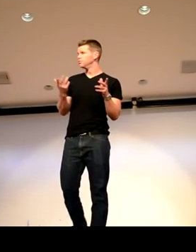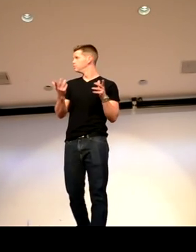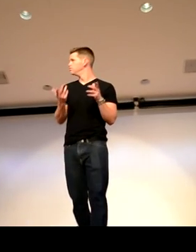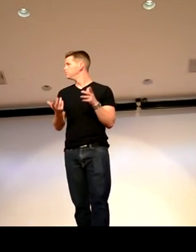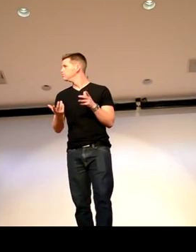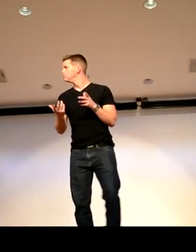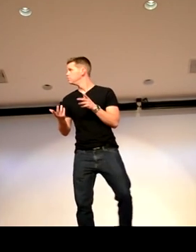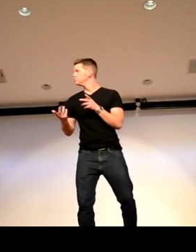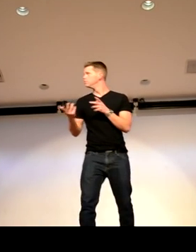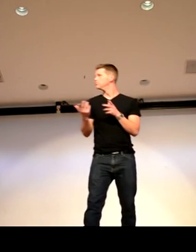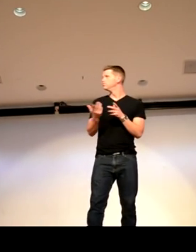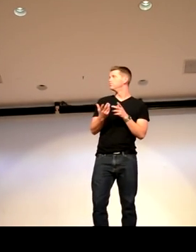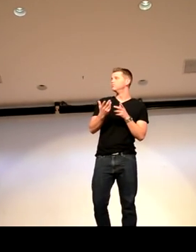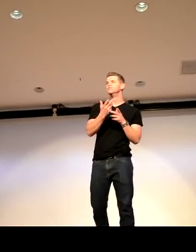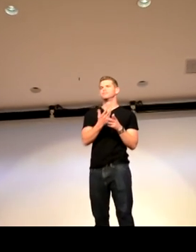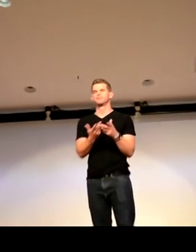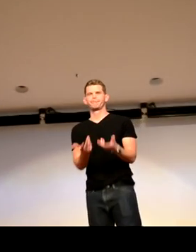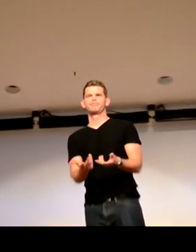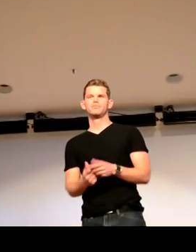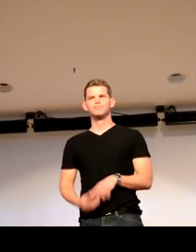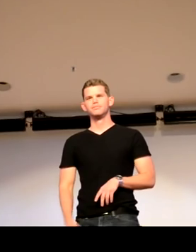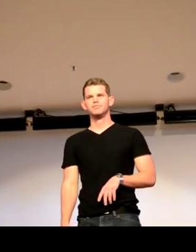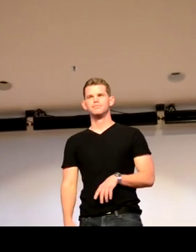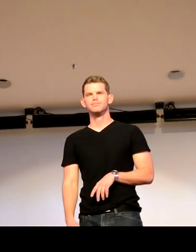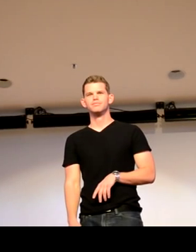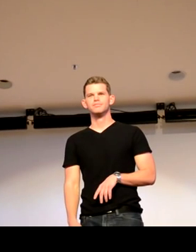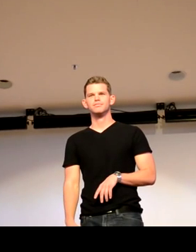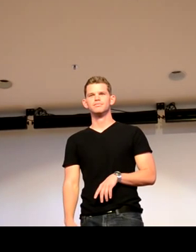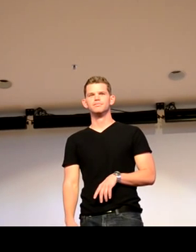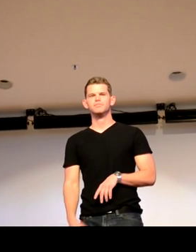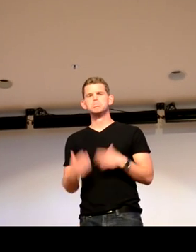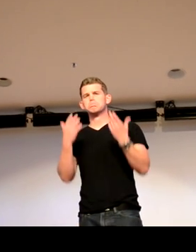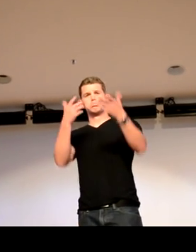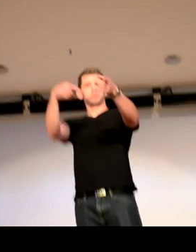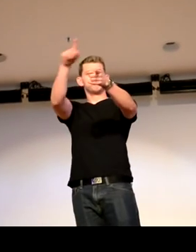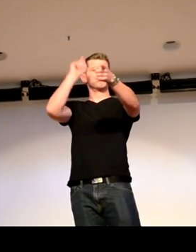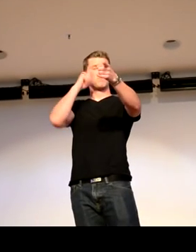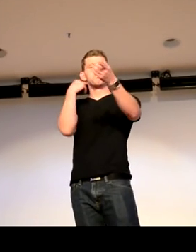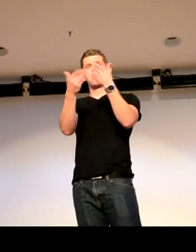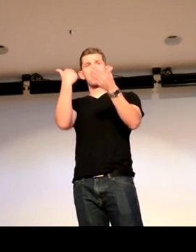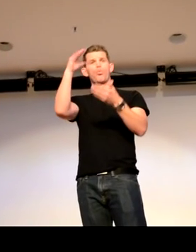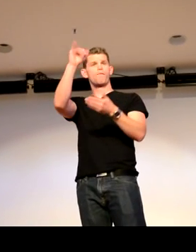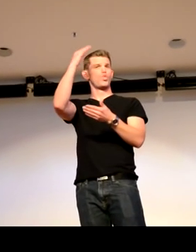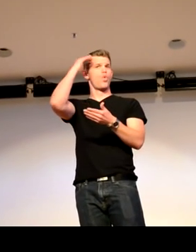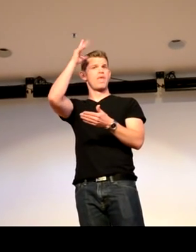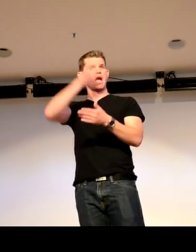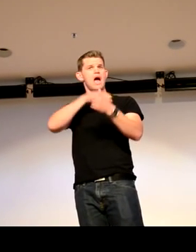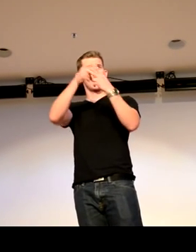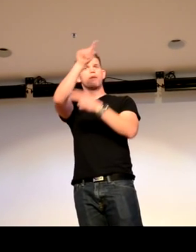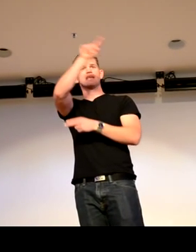um I don't